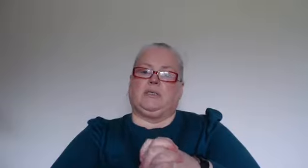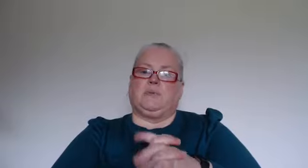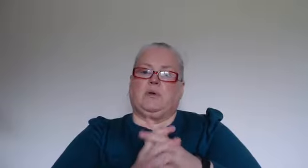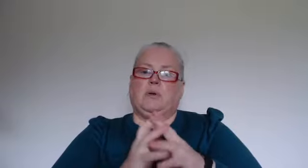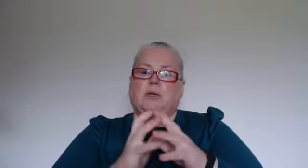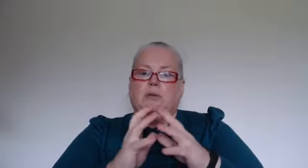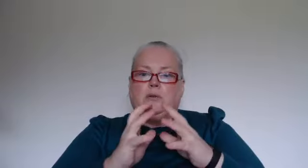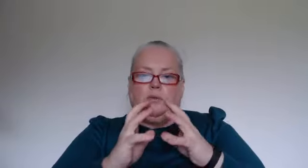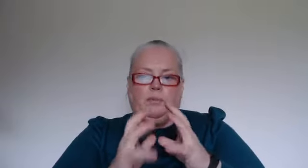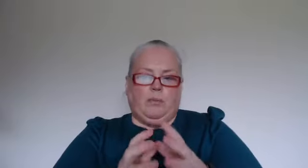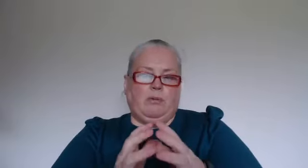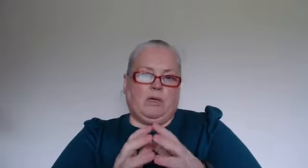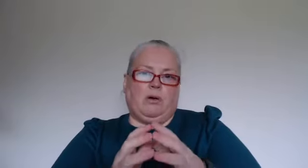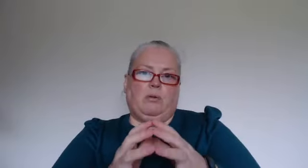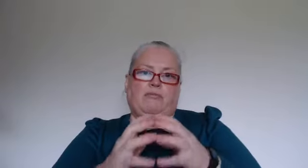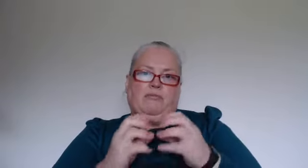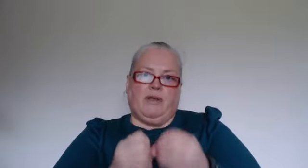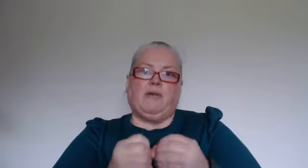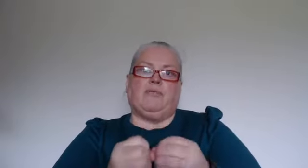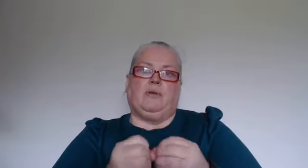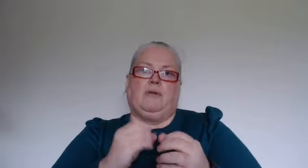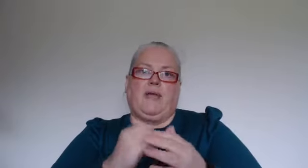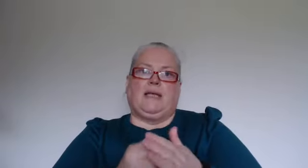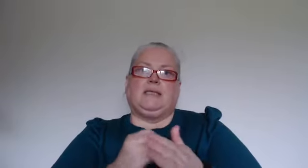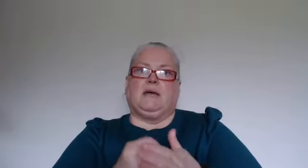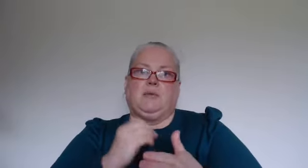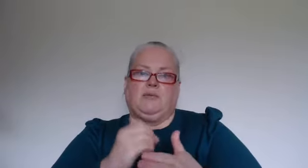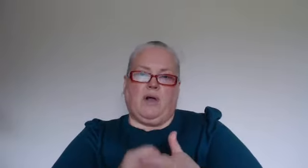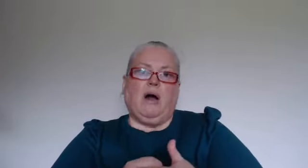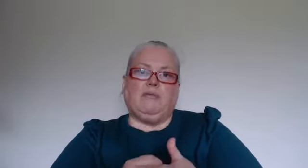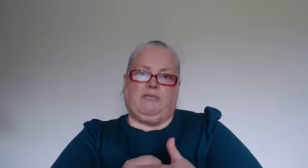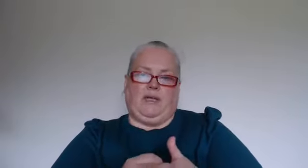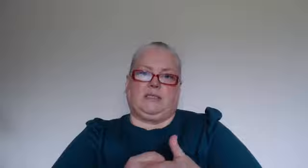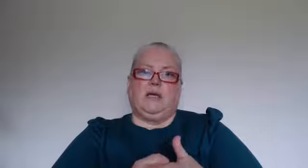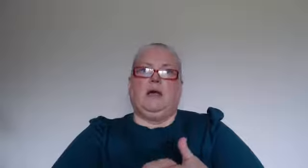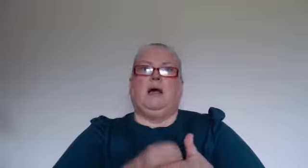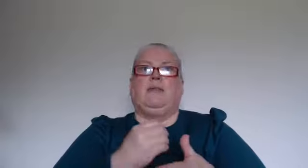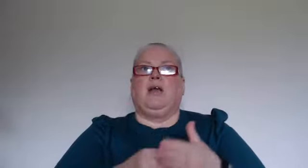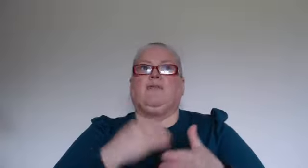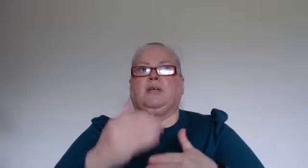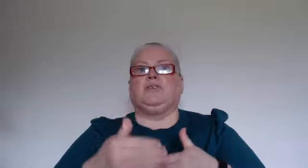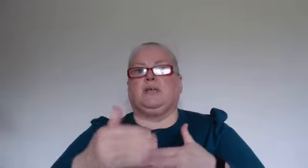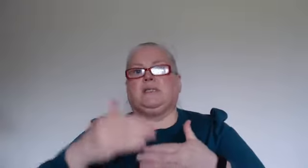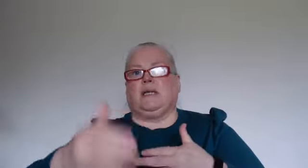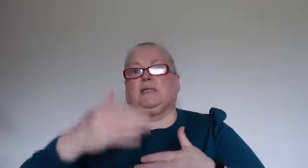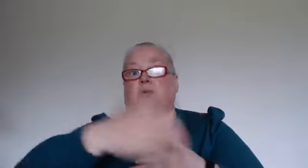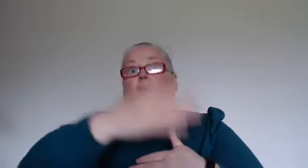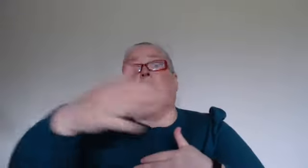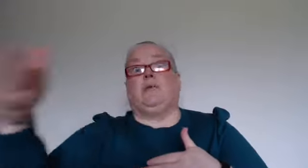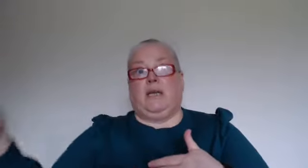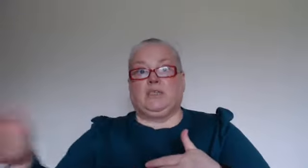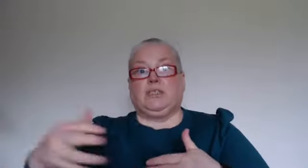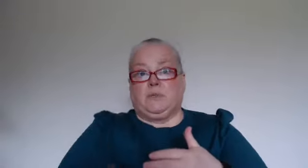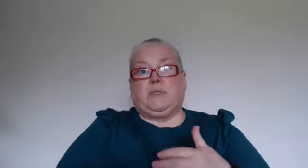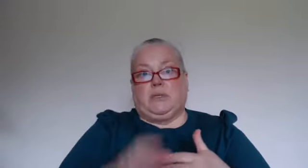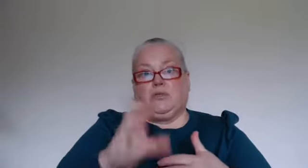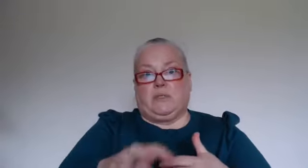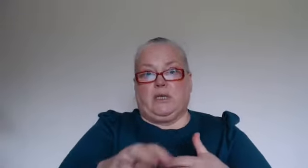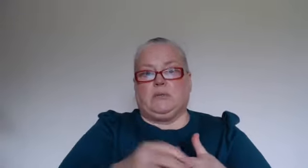so we become fearful of any type of conflict and therefore that translates to all our relationships not just the intimate